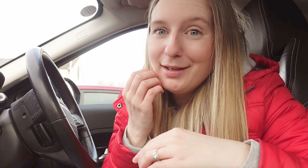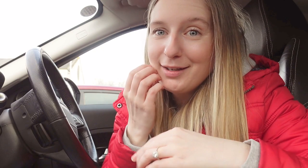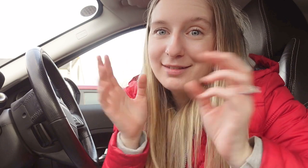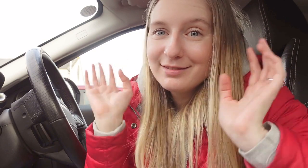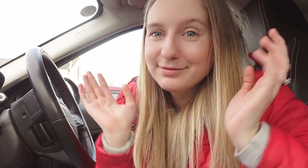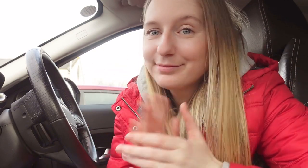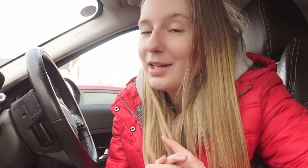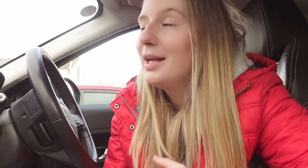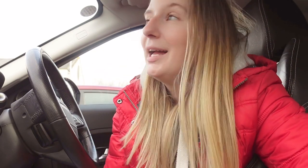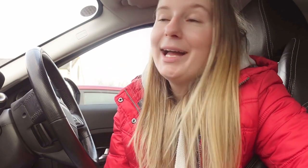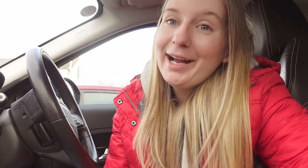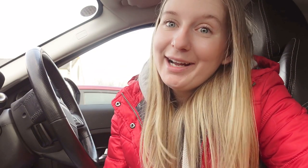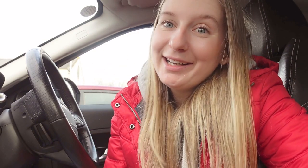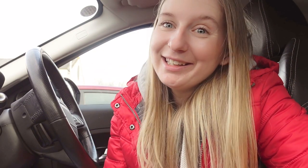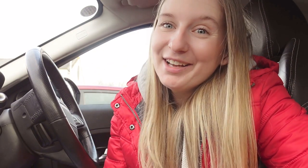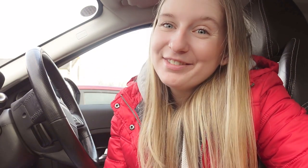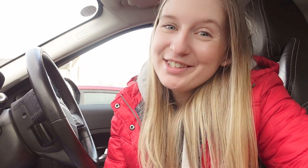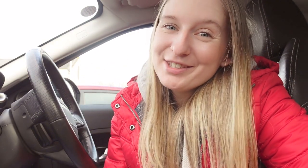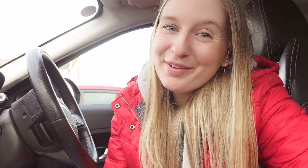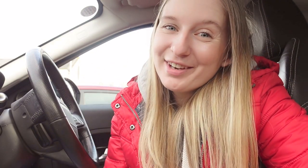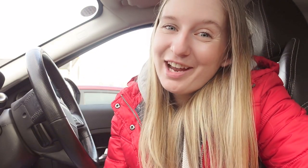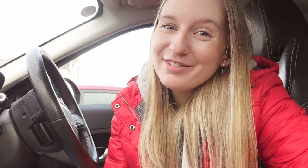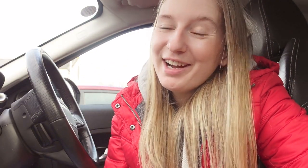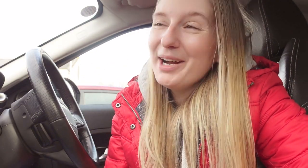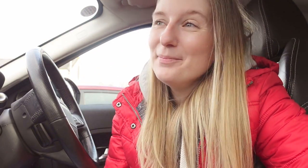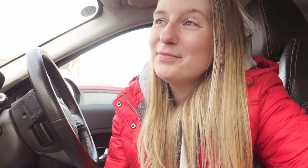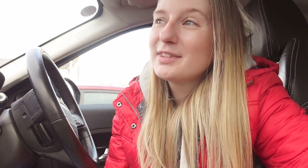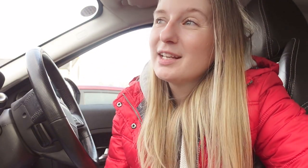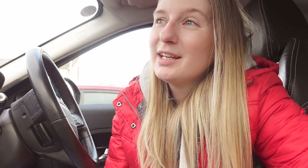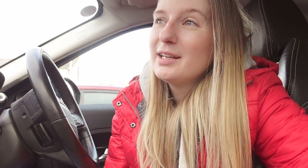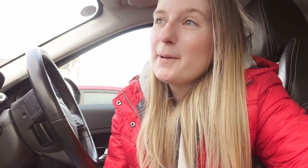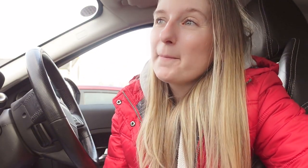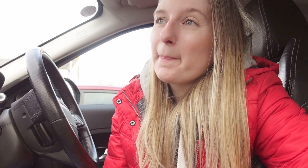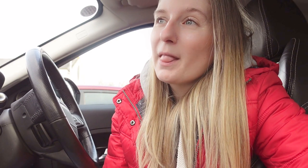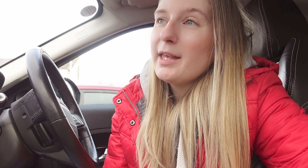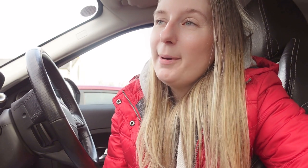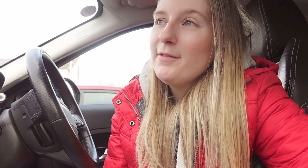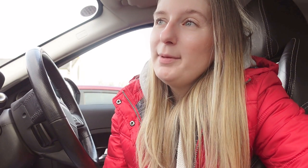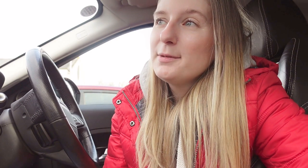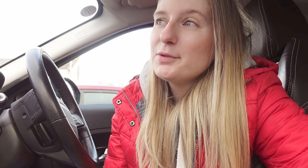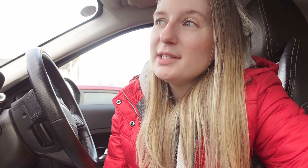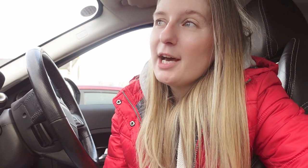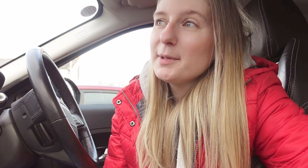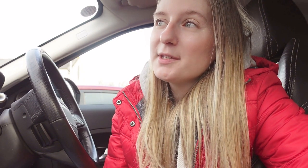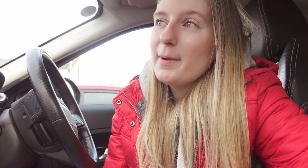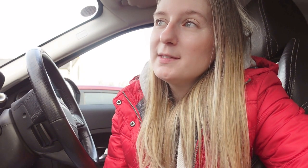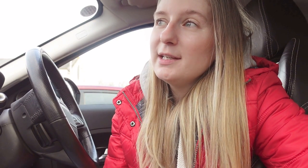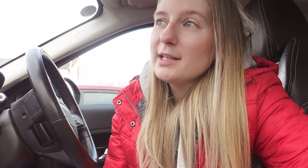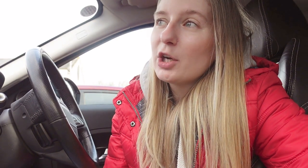life this is my fun life um yeah part of that meeting was really sad because they basically did like a